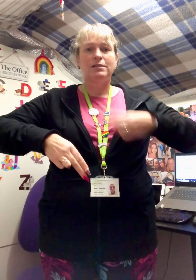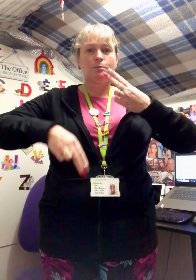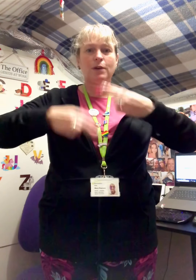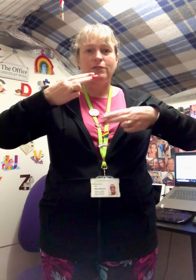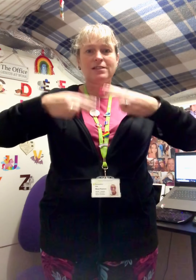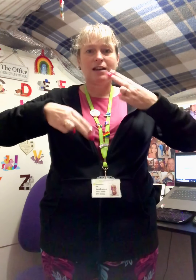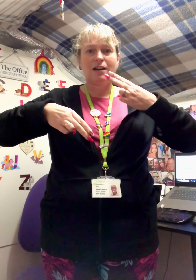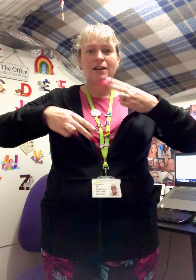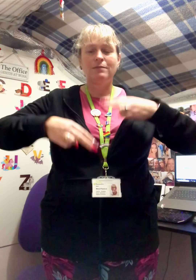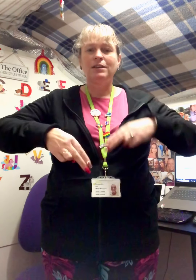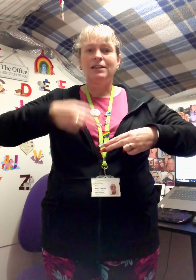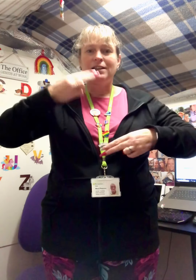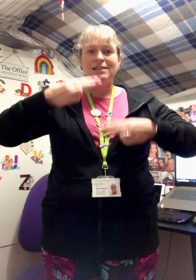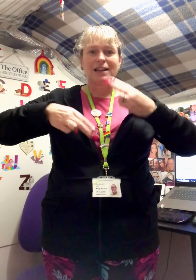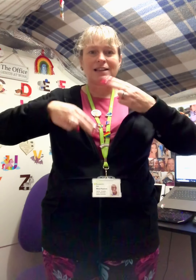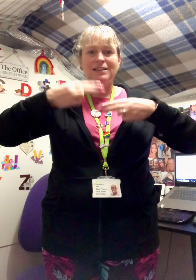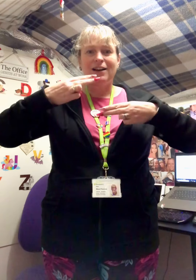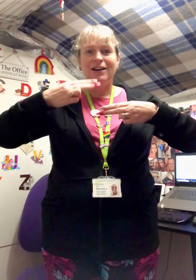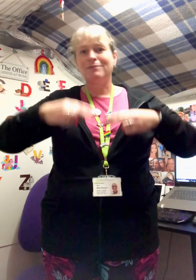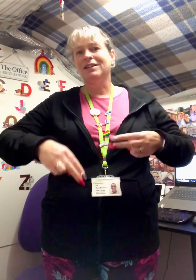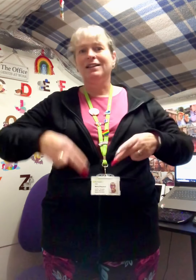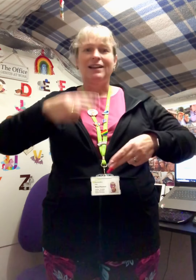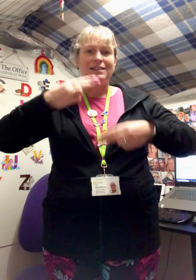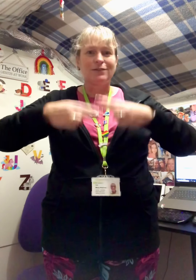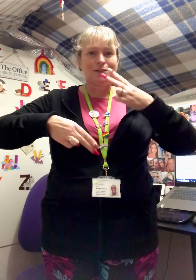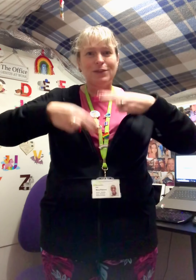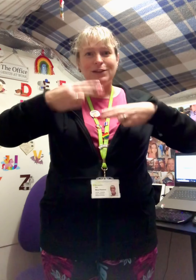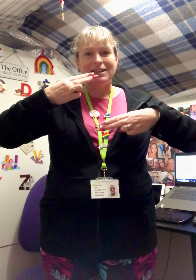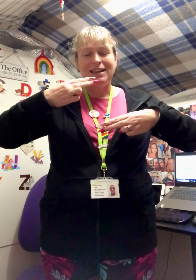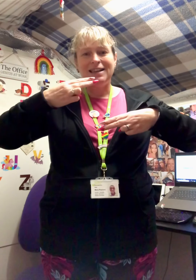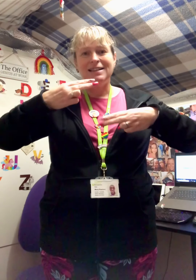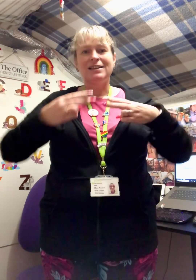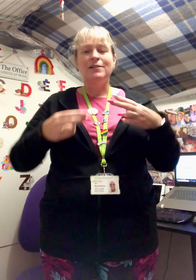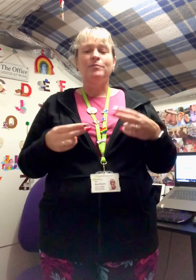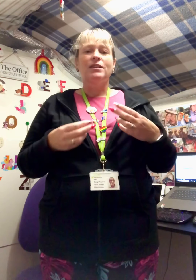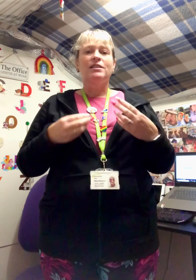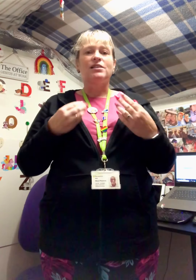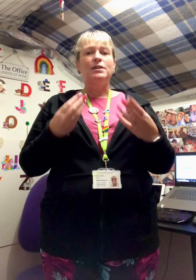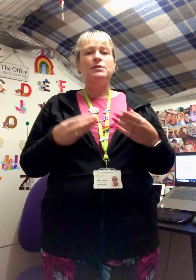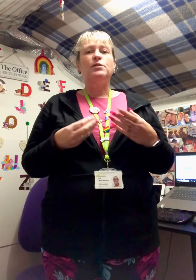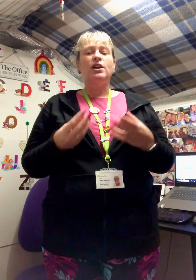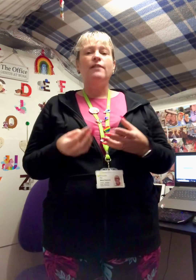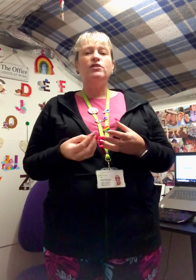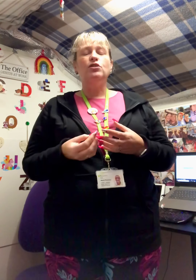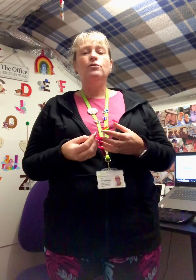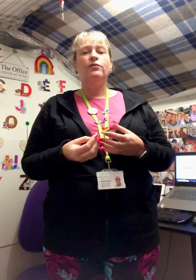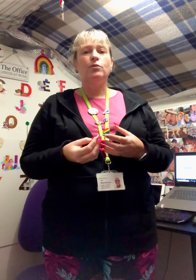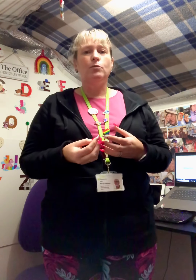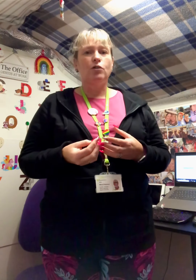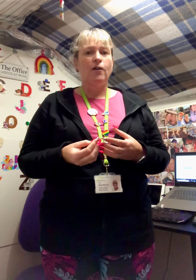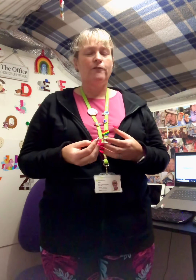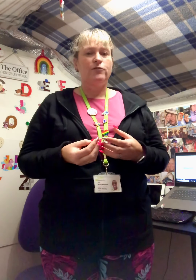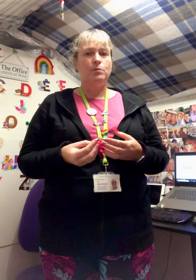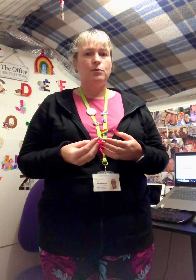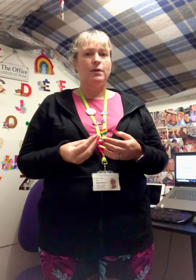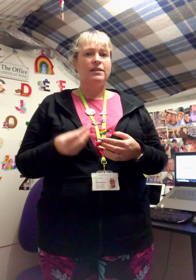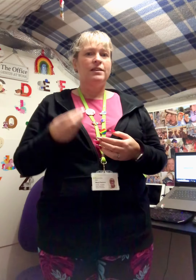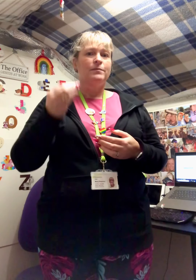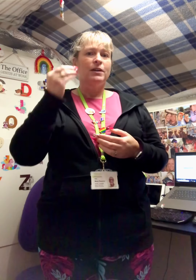breakfast time it's snack time let's have something to eat so it's whichever you feel more comfortable with quite